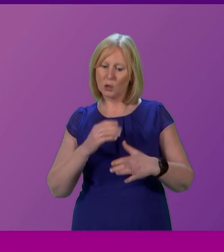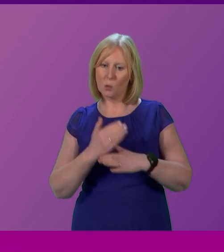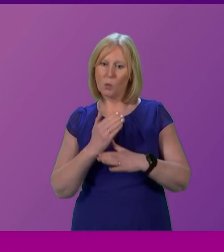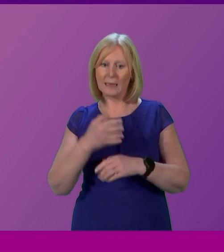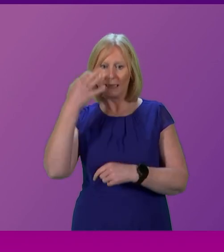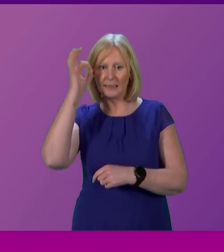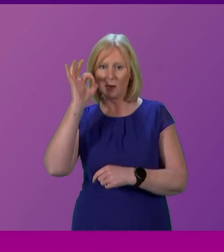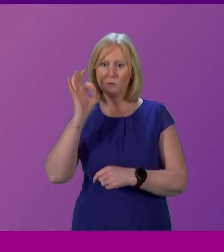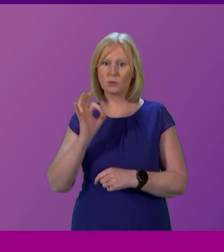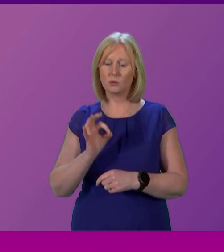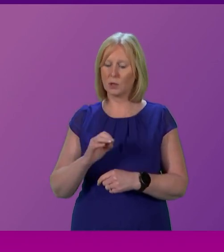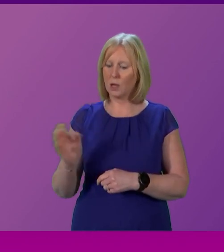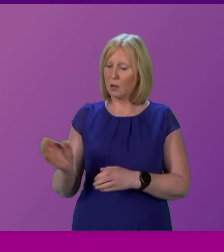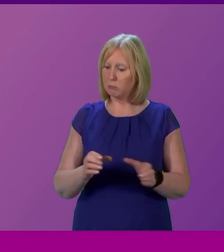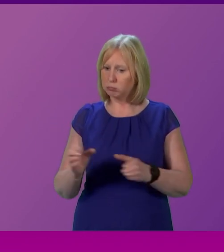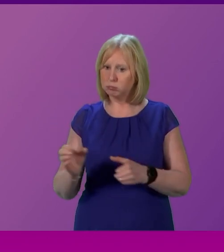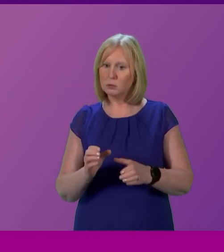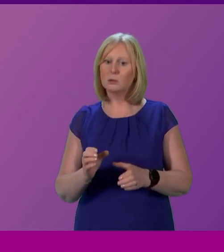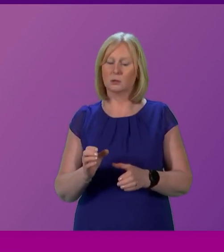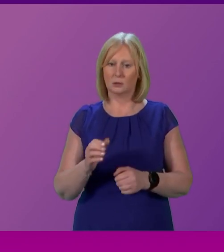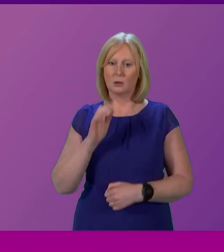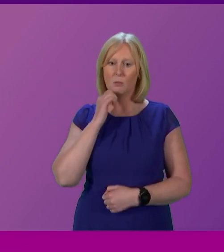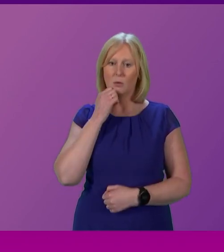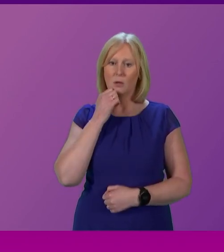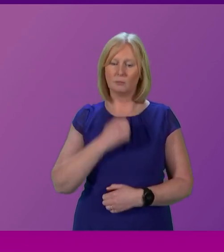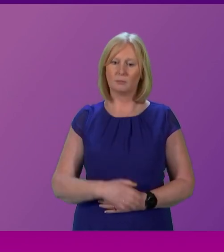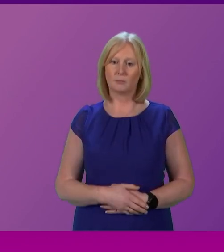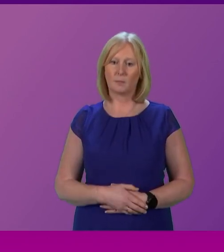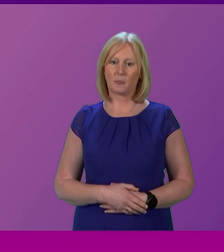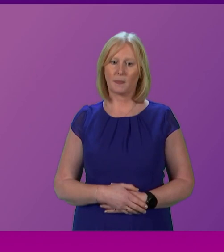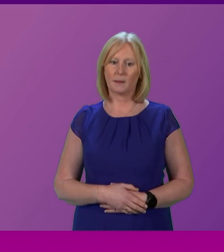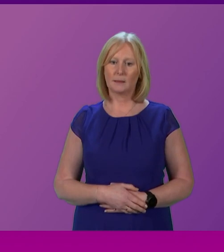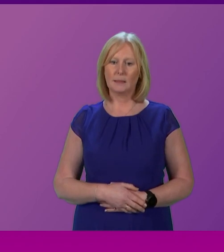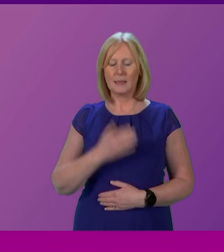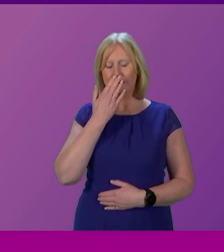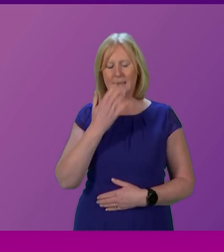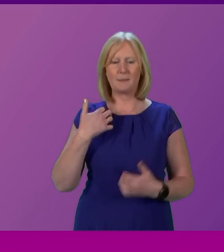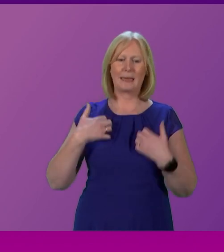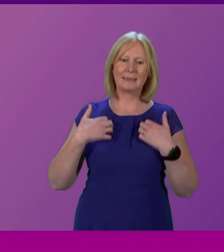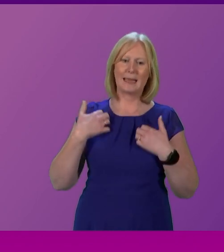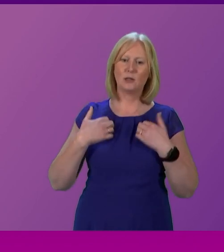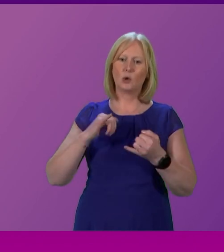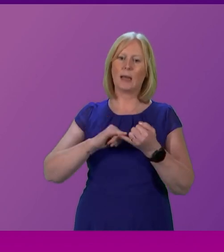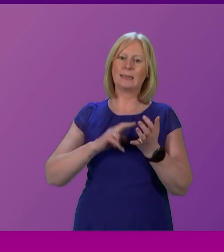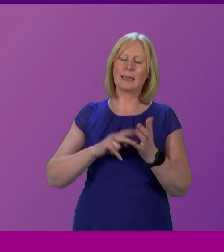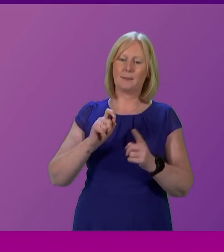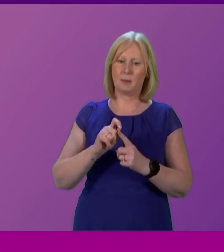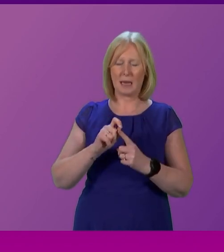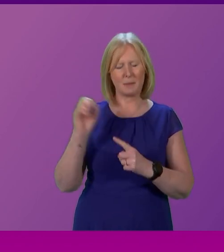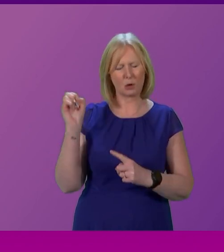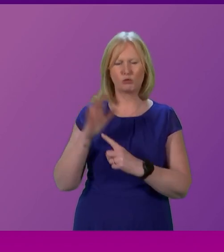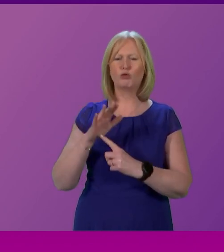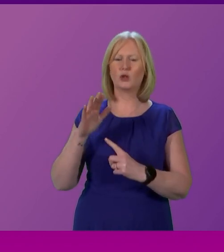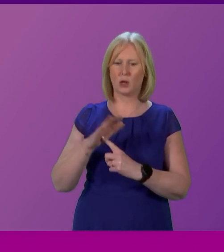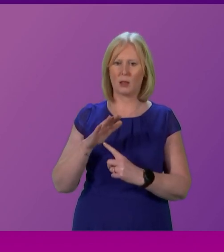that are not appointed by both governments. There are changes. Now these don't sound exciting to the SNP. But it is crucial.